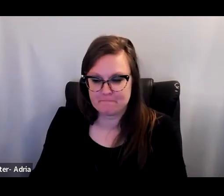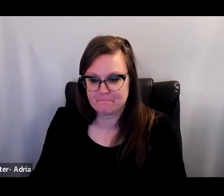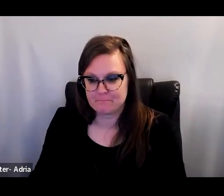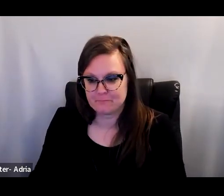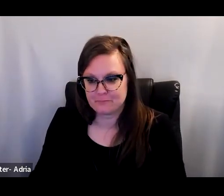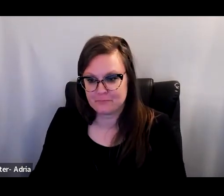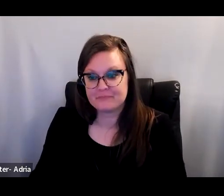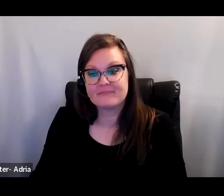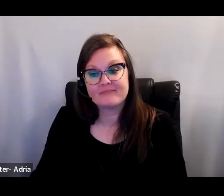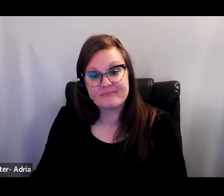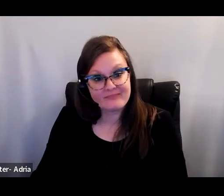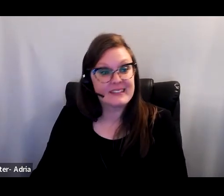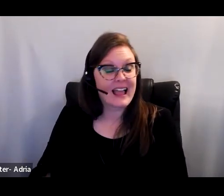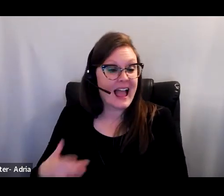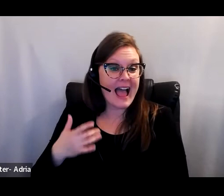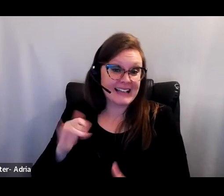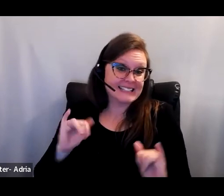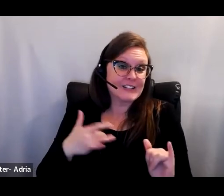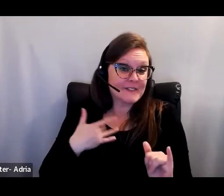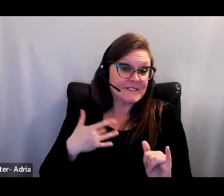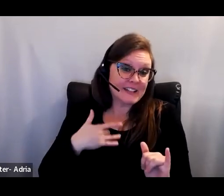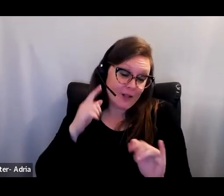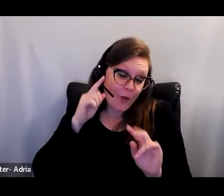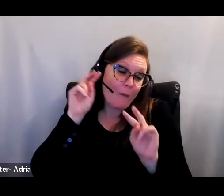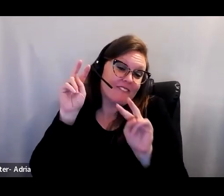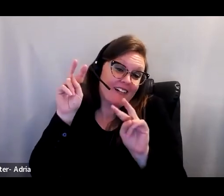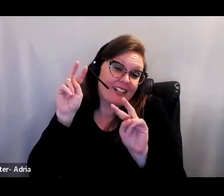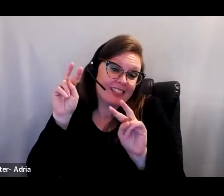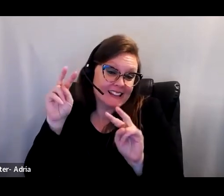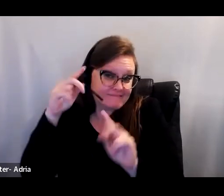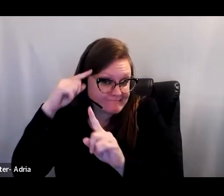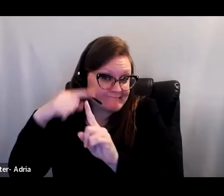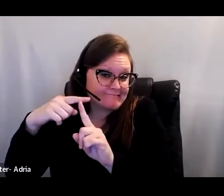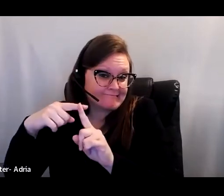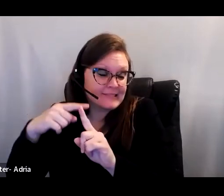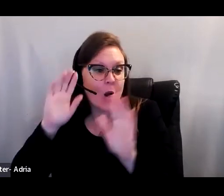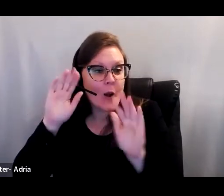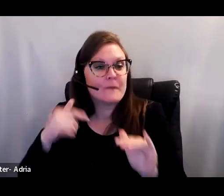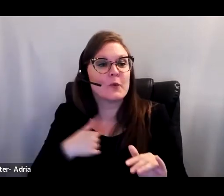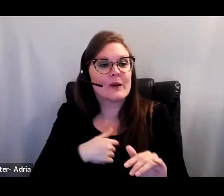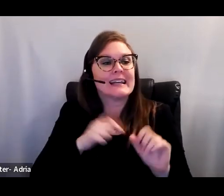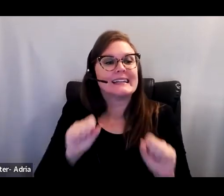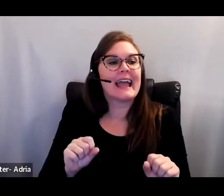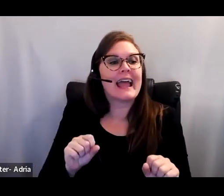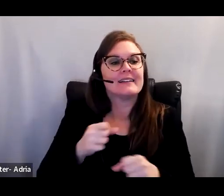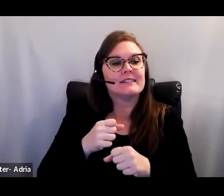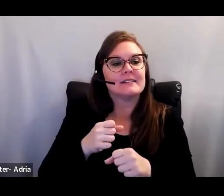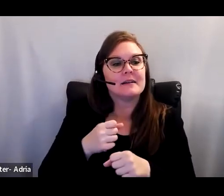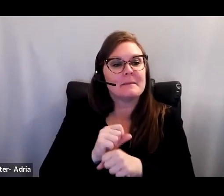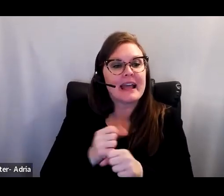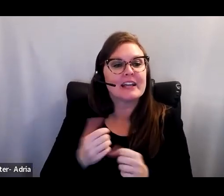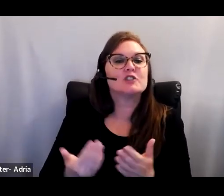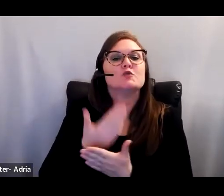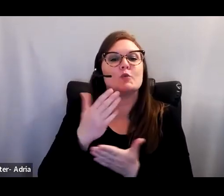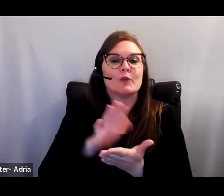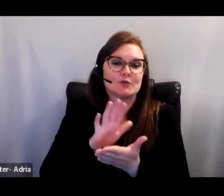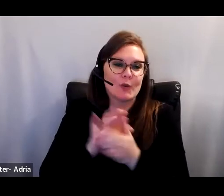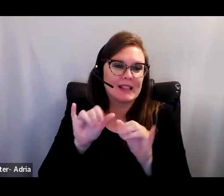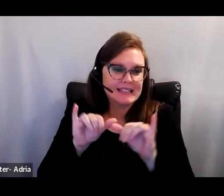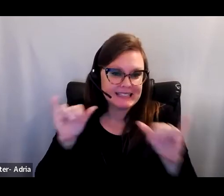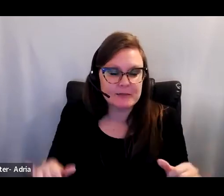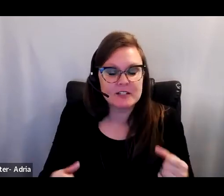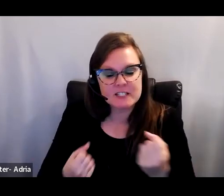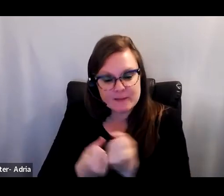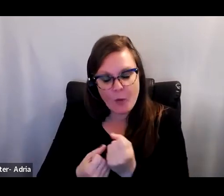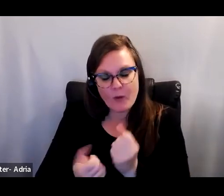And yet, I still feel a sense of hopefulness that perhaps we can reinvent school systems in ways that support the talent and well-being of all